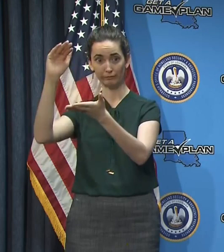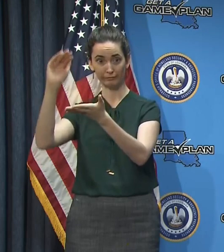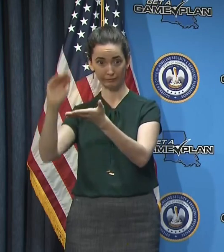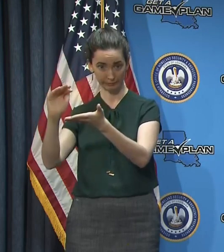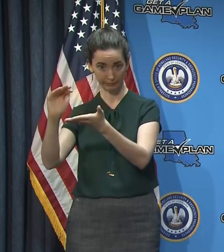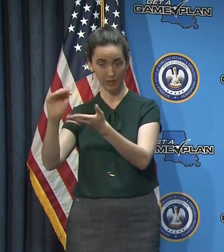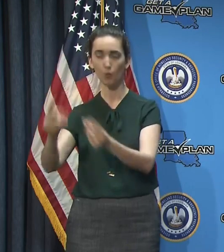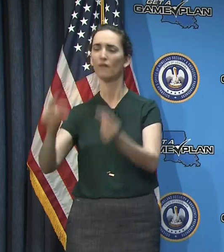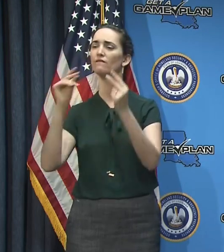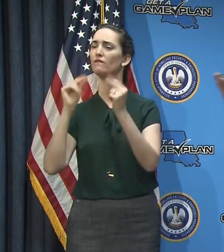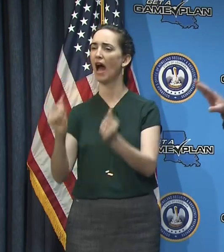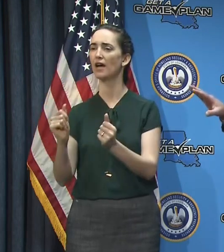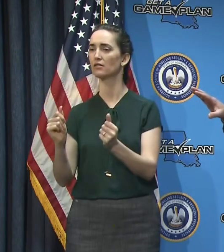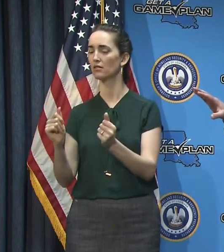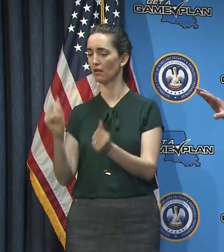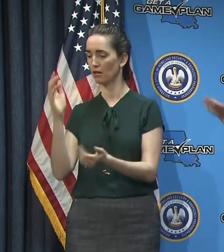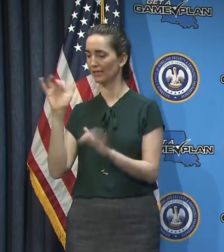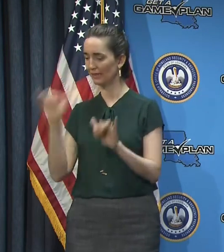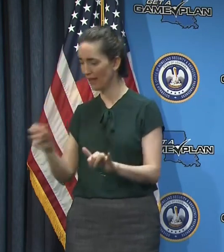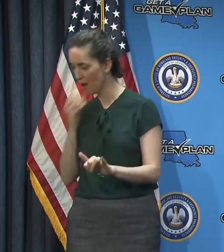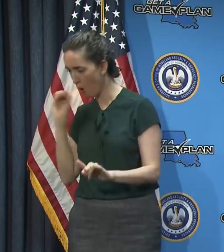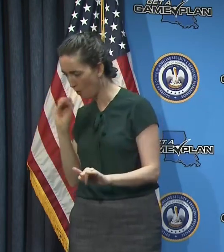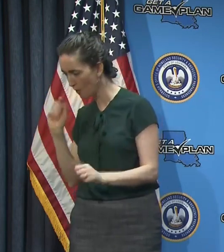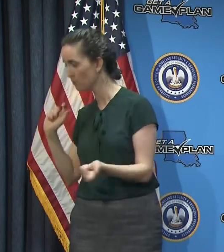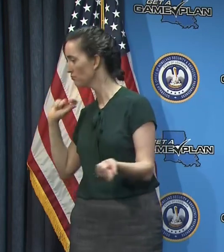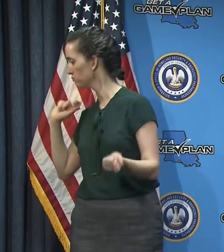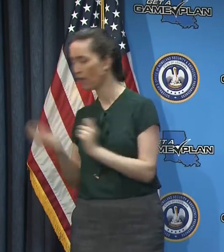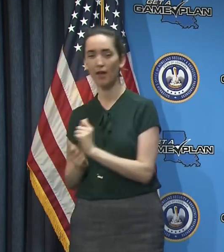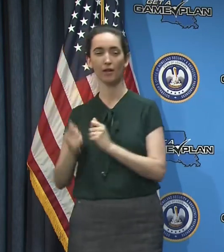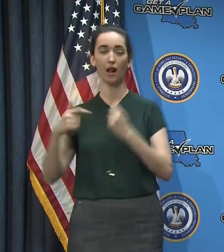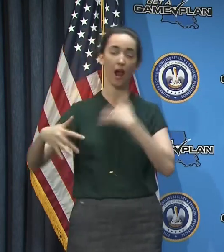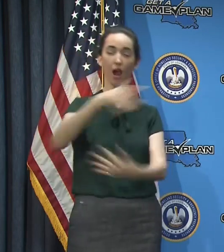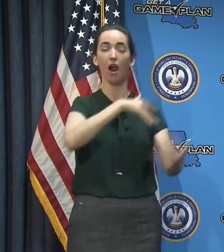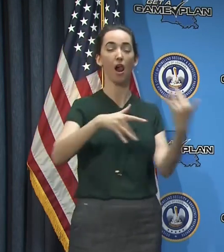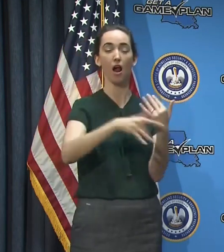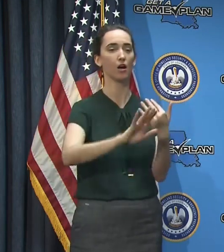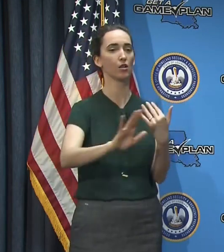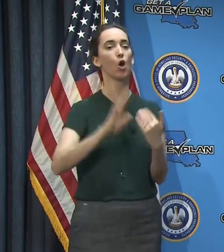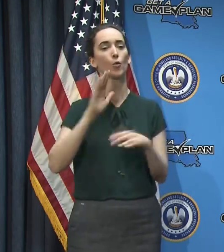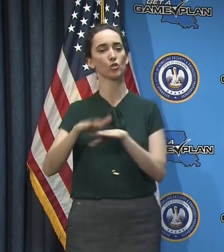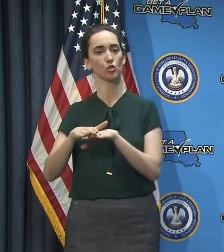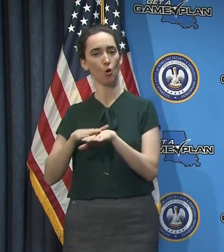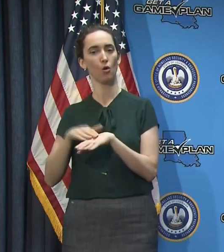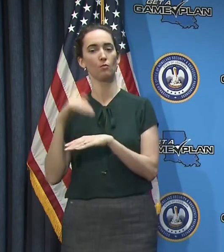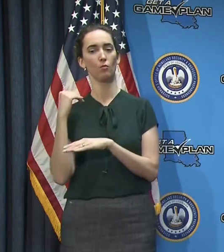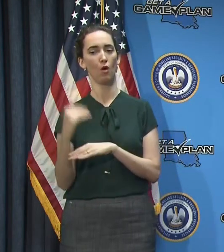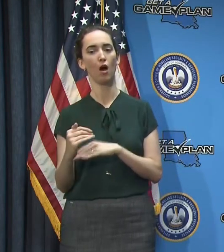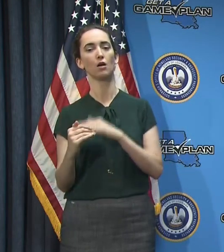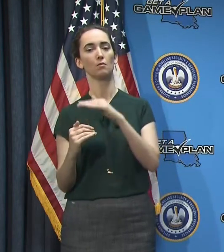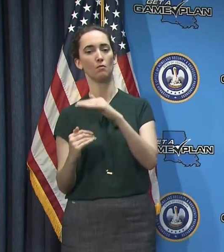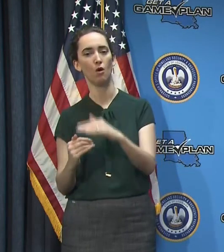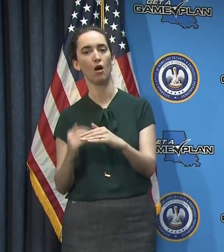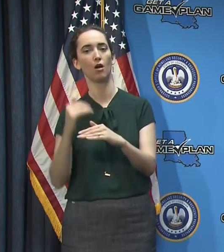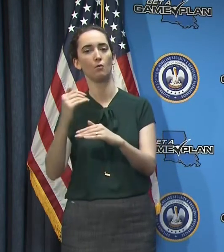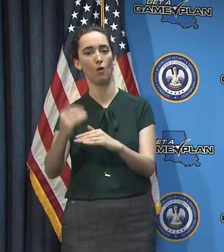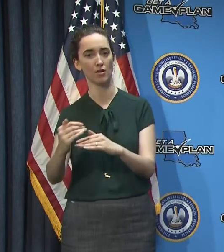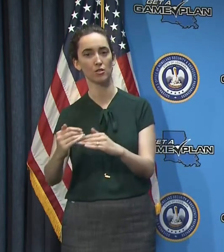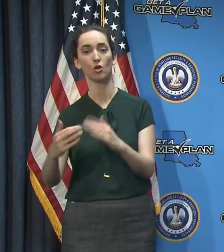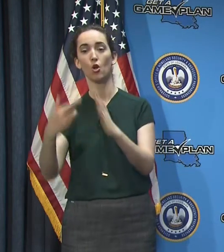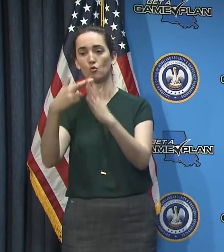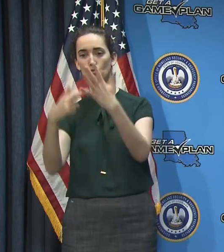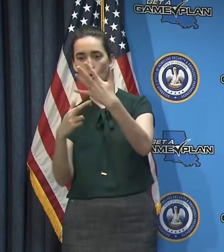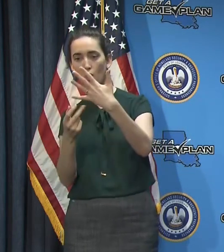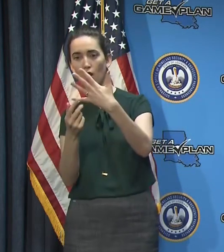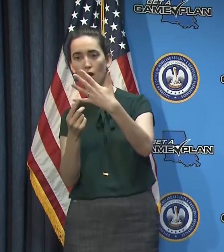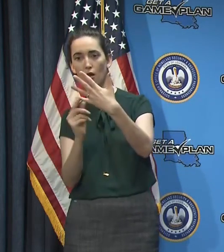from all one direction and then you start going totally in another, it's going to be a transition period. Um, and, and it's going to be dependent